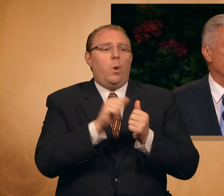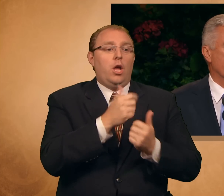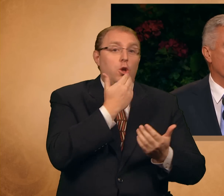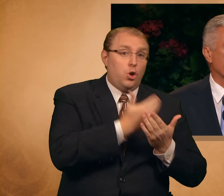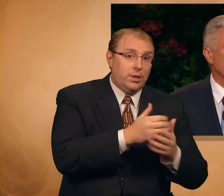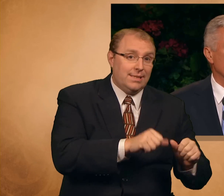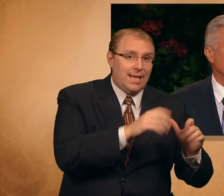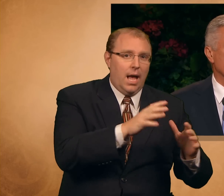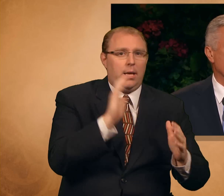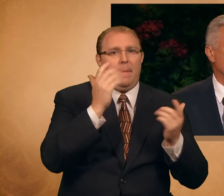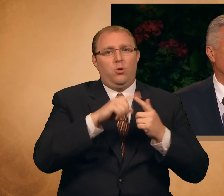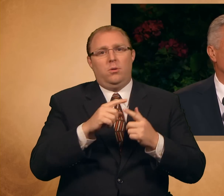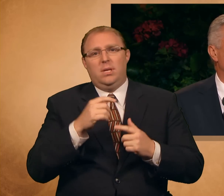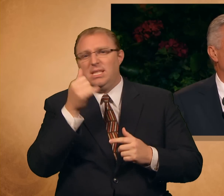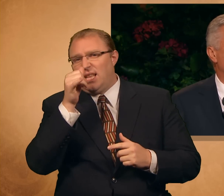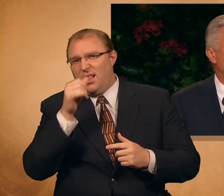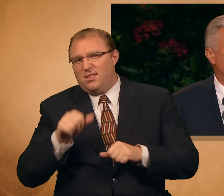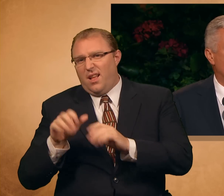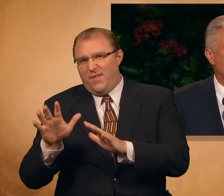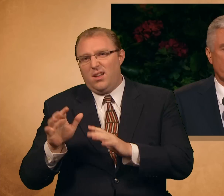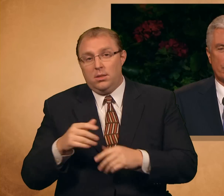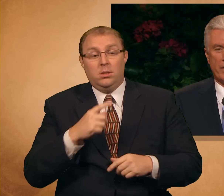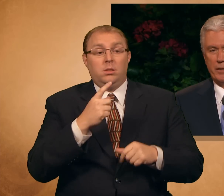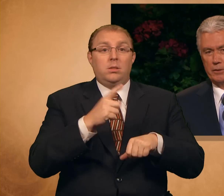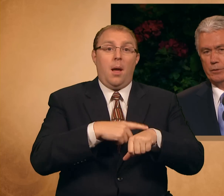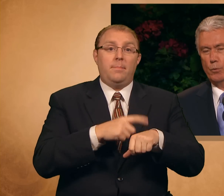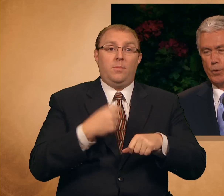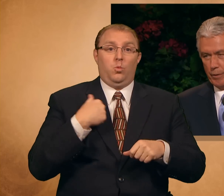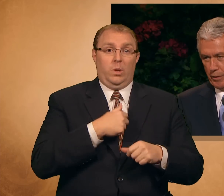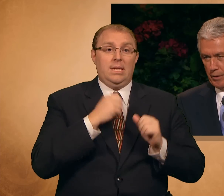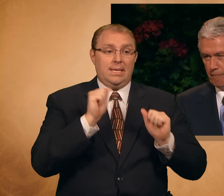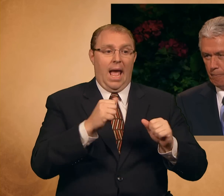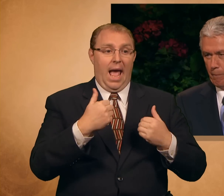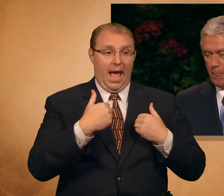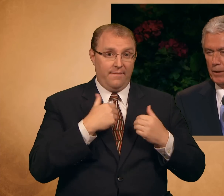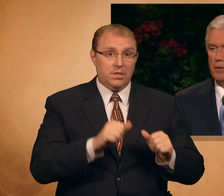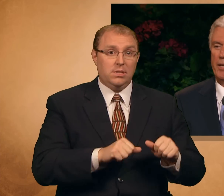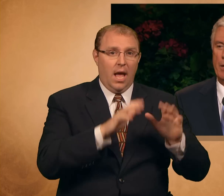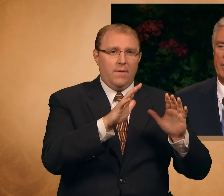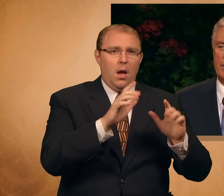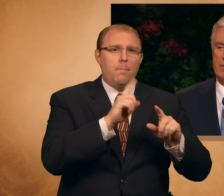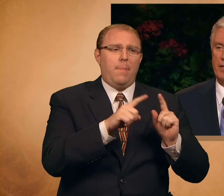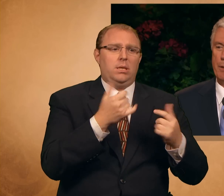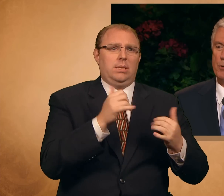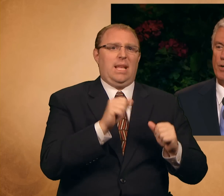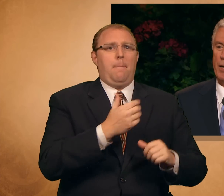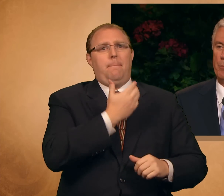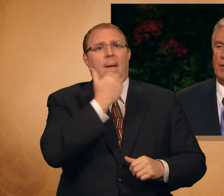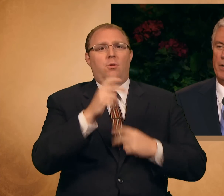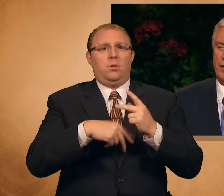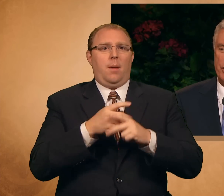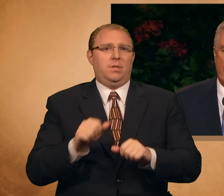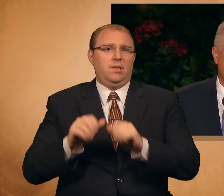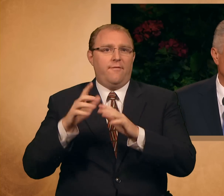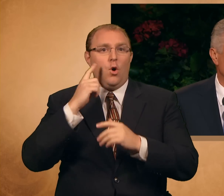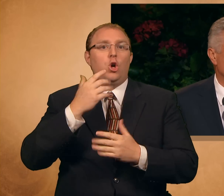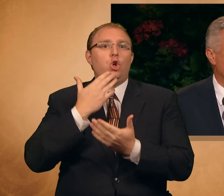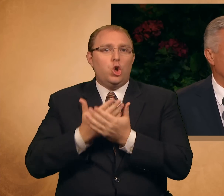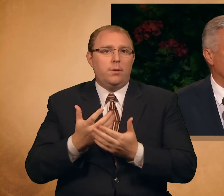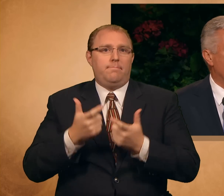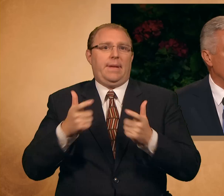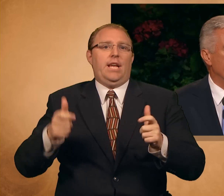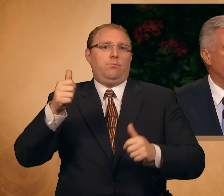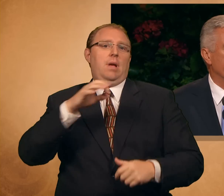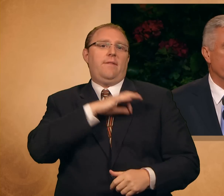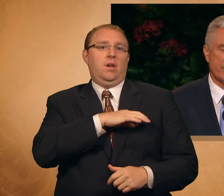we give up something good for something of far greater worth. Giving up a little sleep to help a child who is